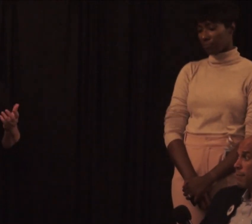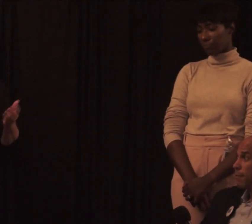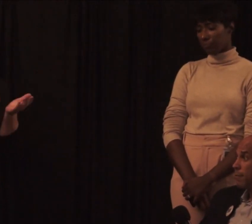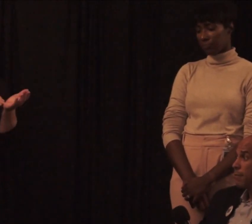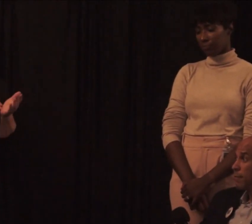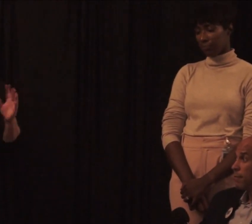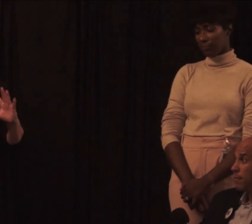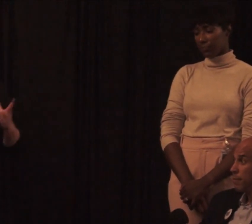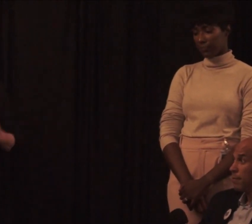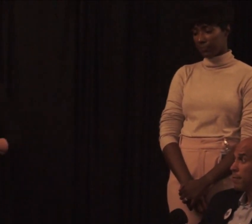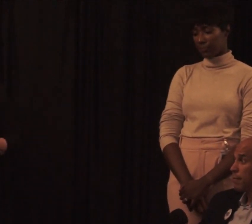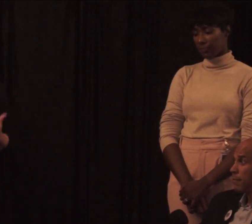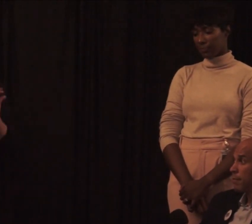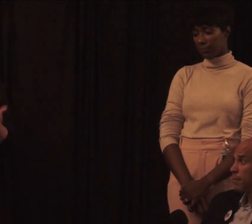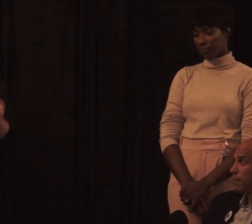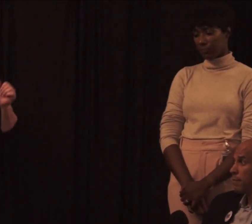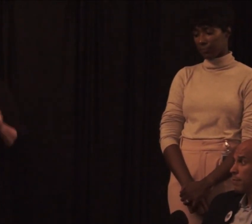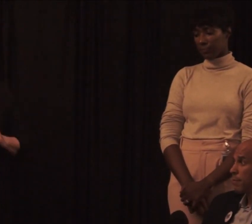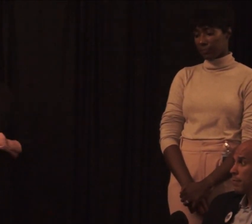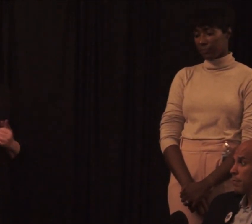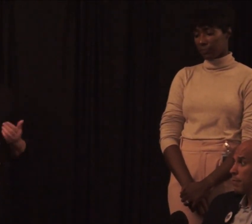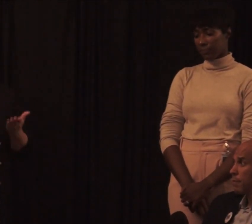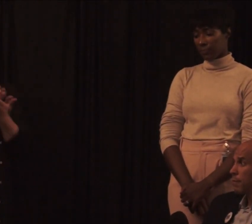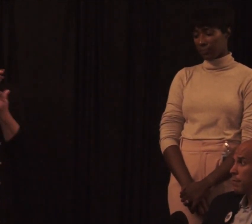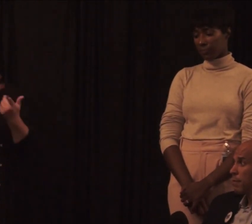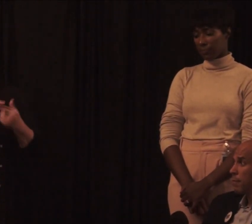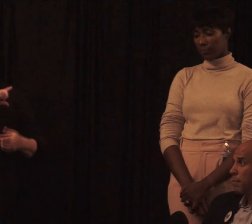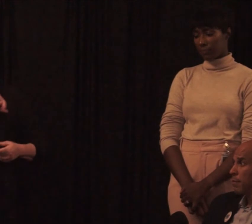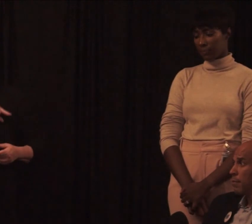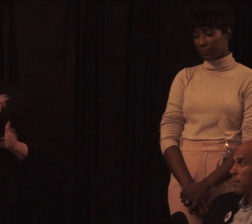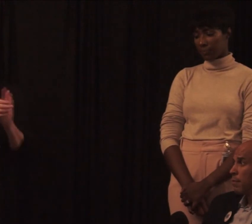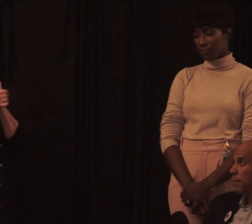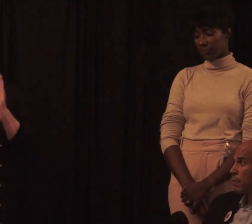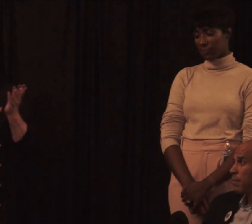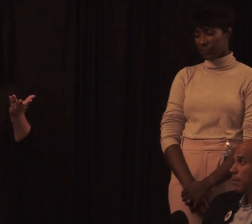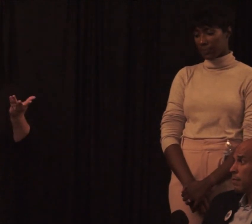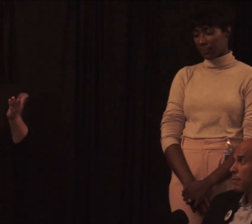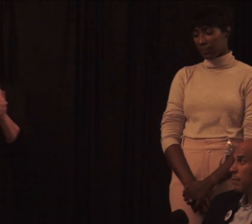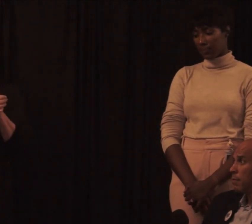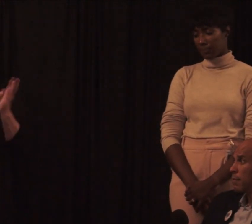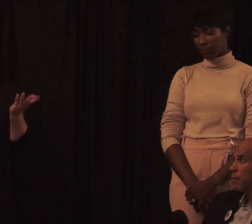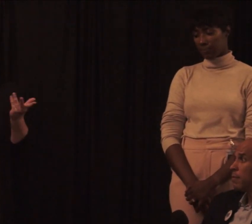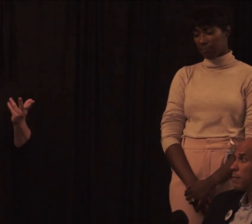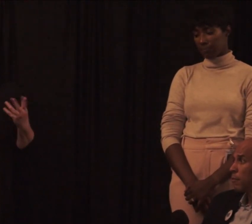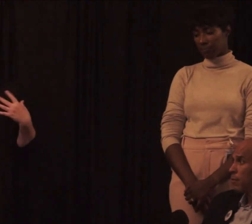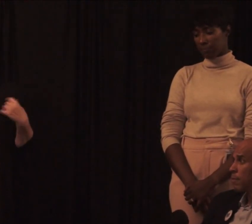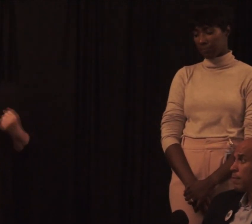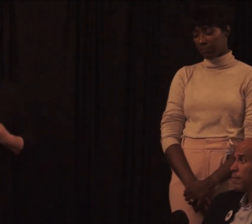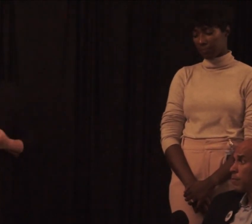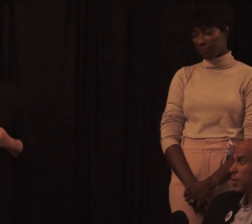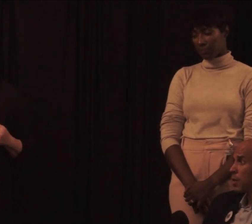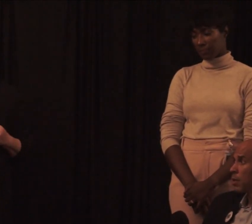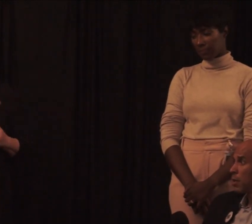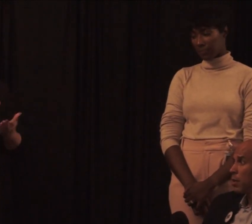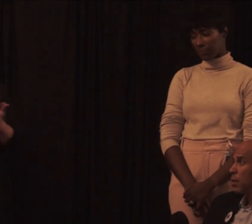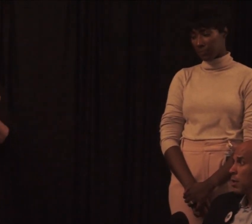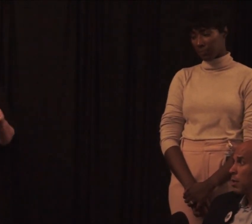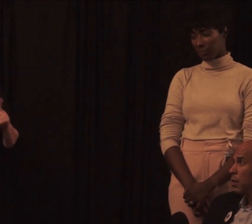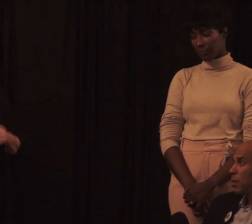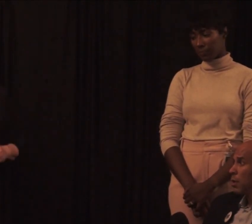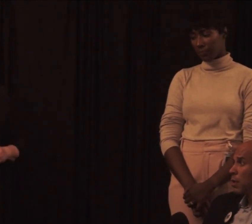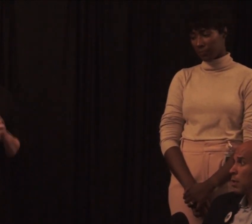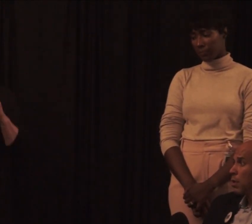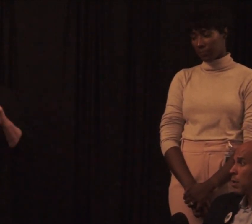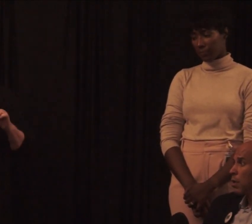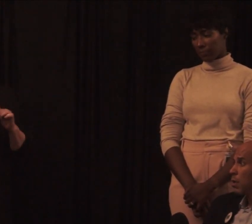believe everybody has a fundamental right for quality health care. But we're trying to understand some of the economics of how is that going to